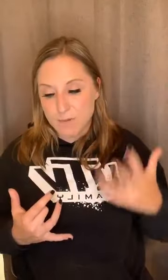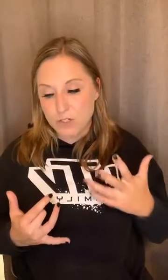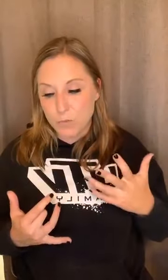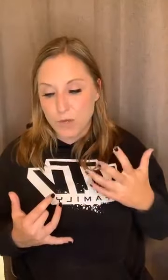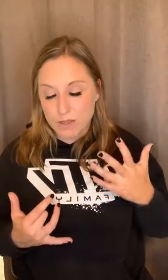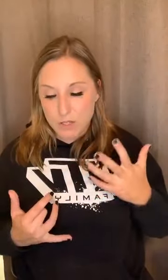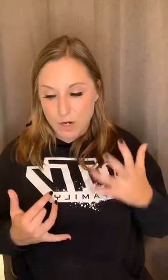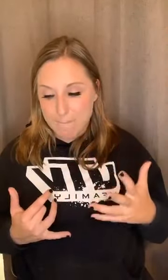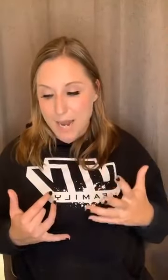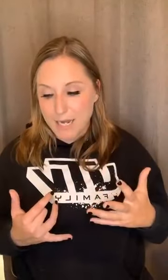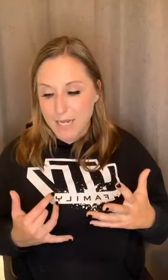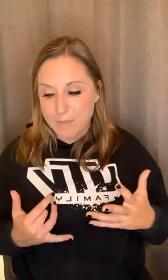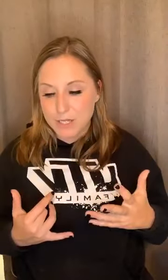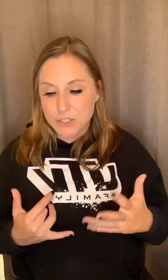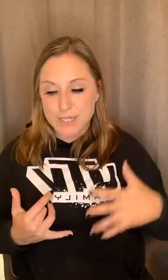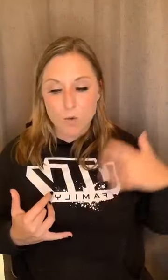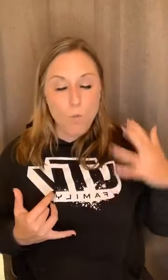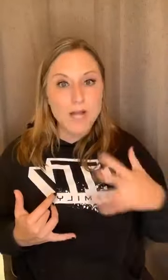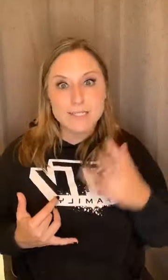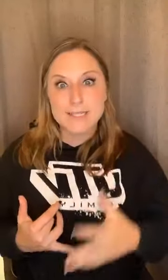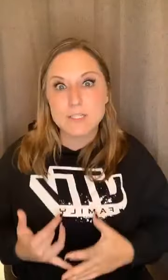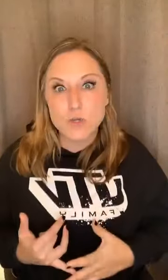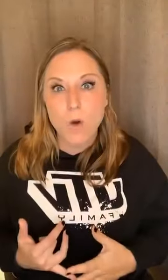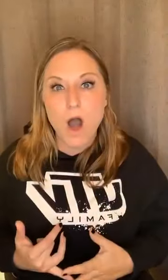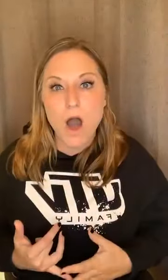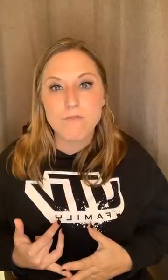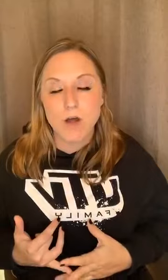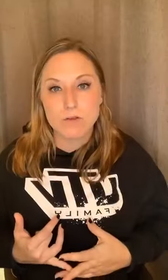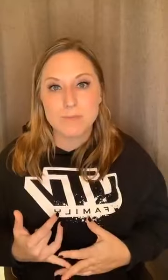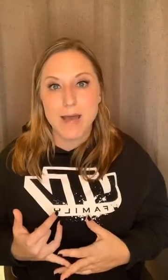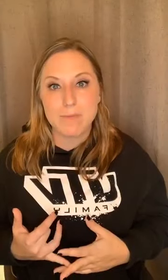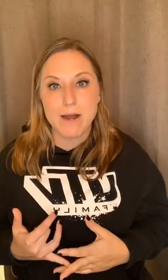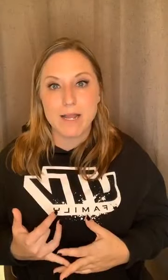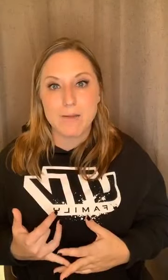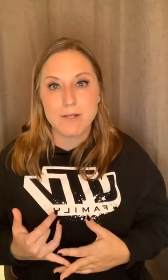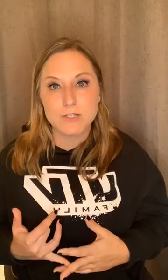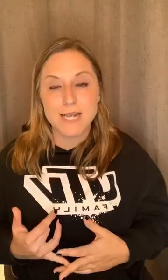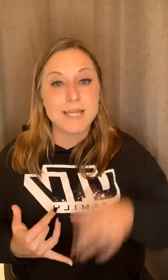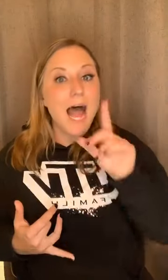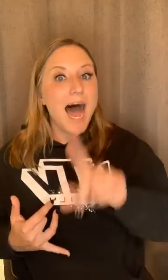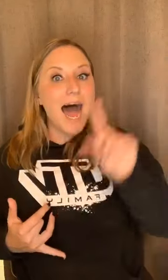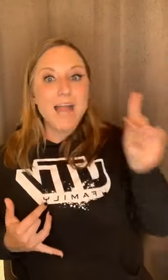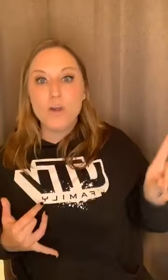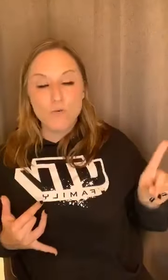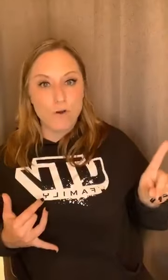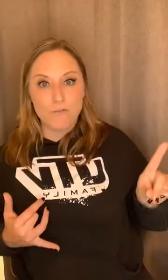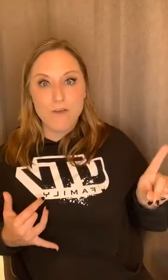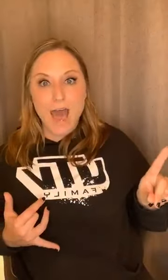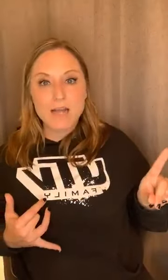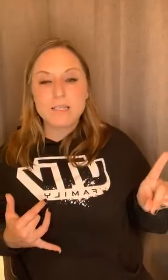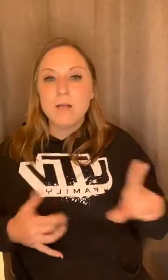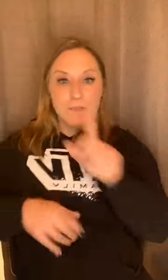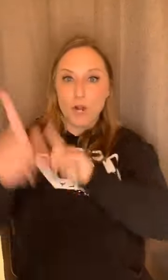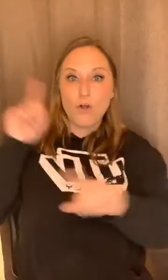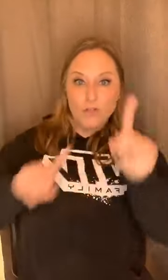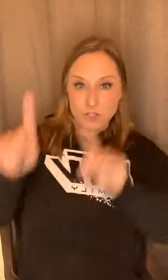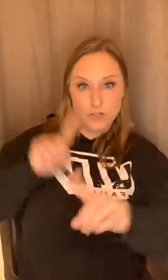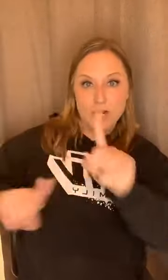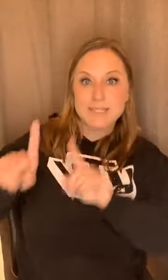especially with your body image, it's like, what sets you off on those bad body image days? I know for a fact that all of this stress and